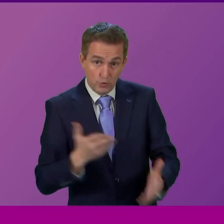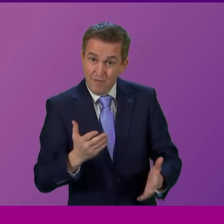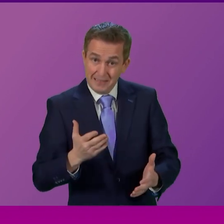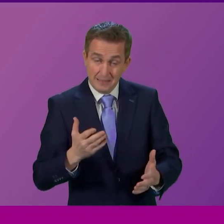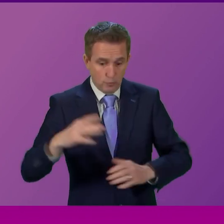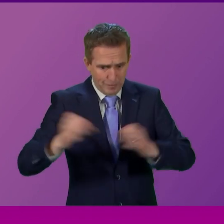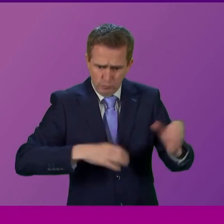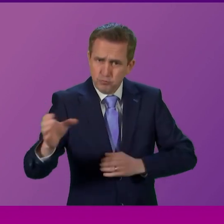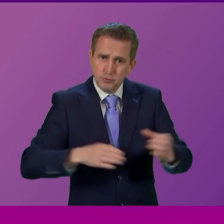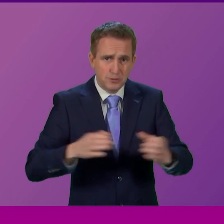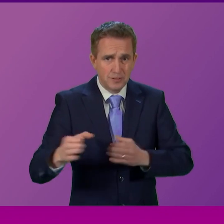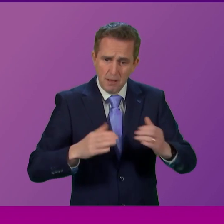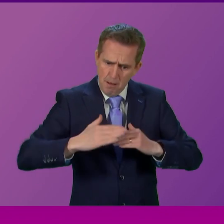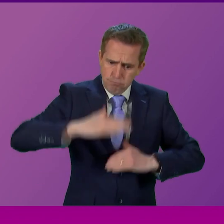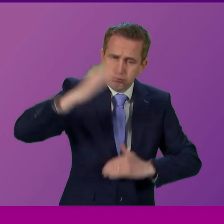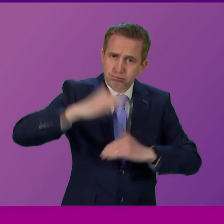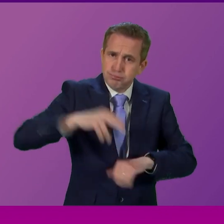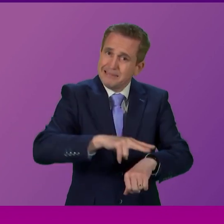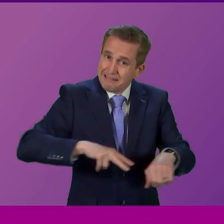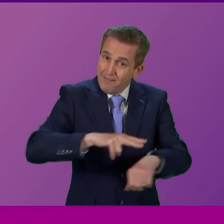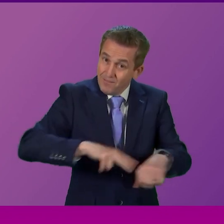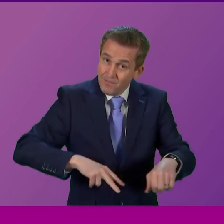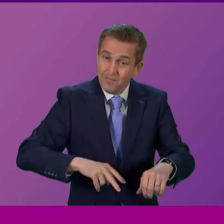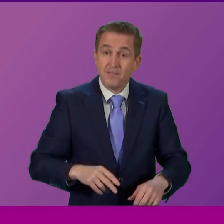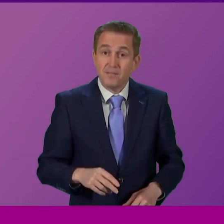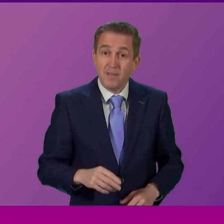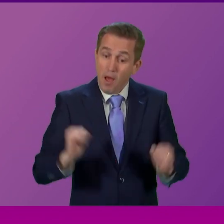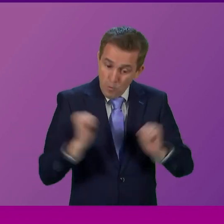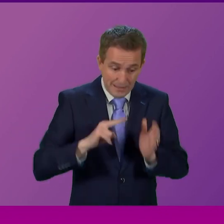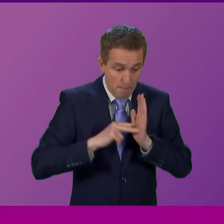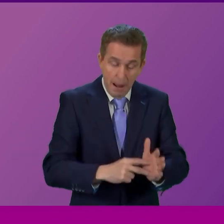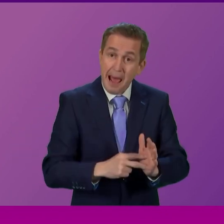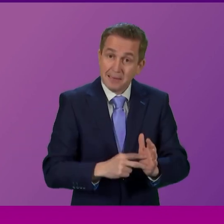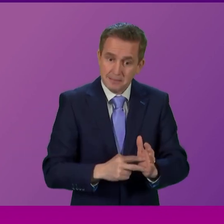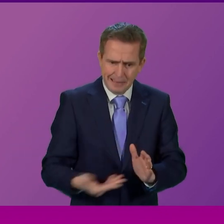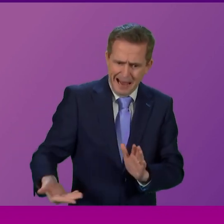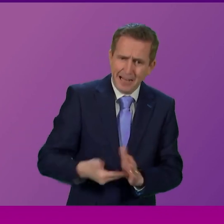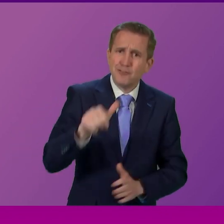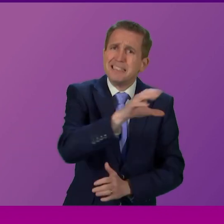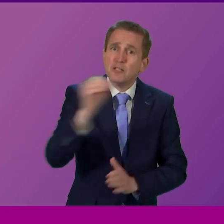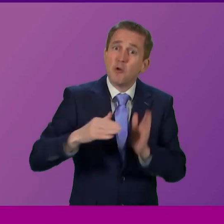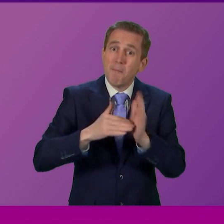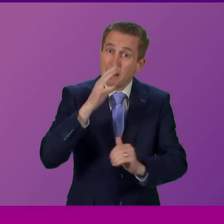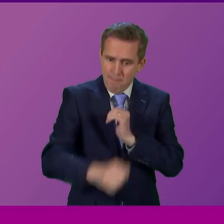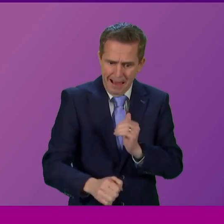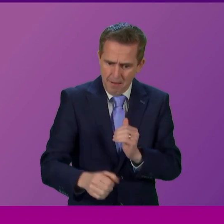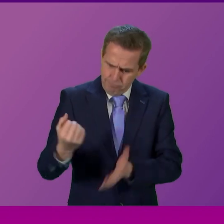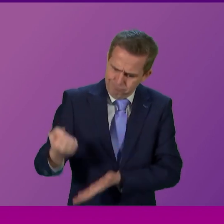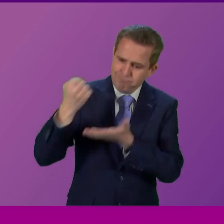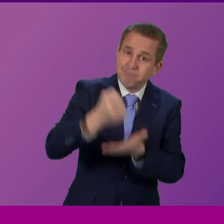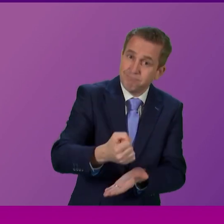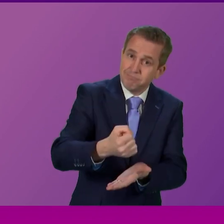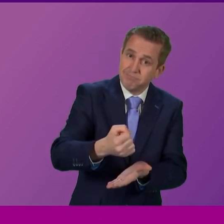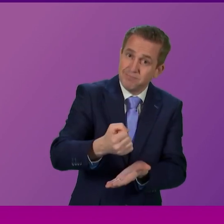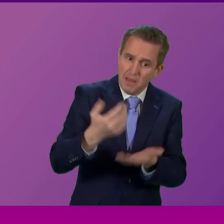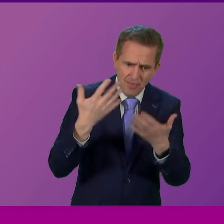record numbers of ambulance staff. Our winter plan backed by £600 million of funding, I have already given details of how